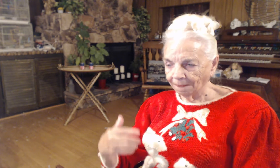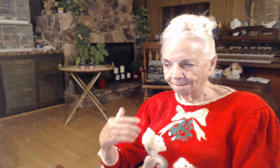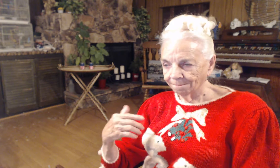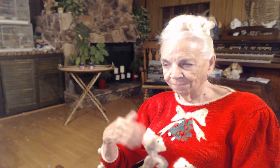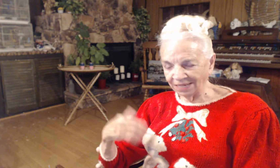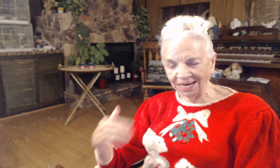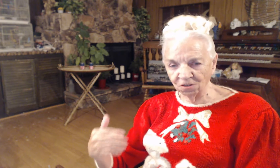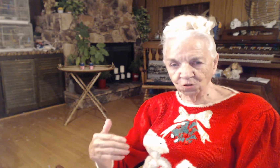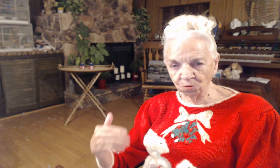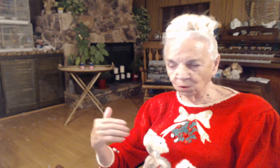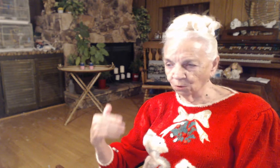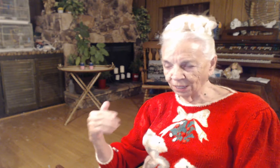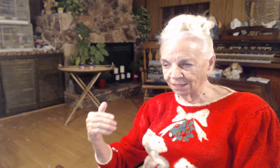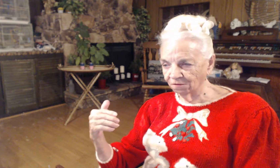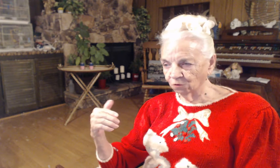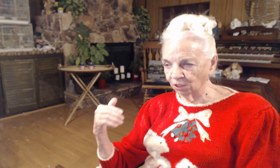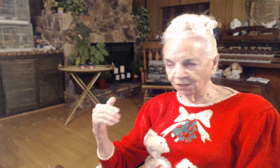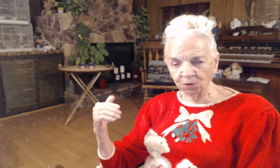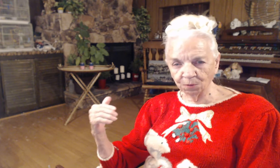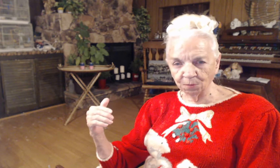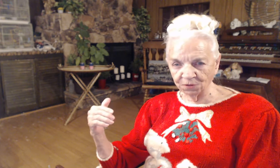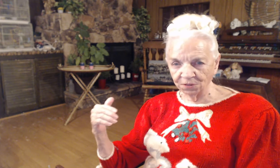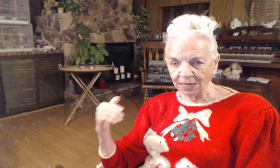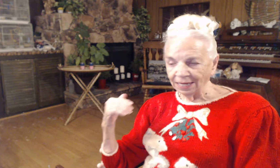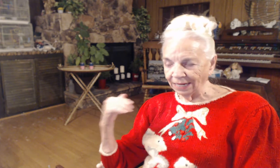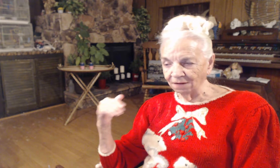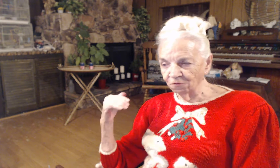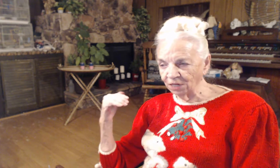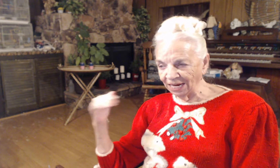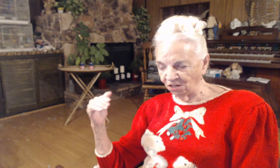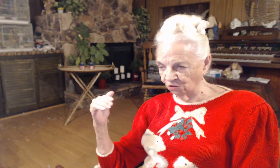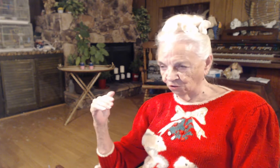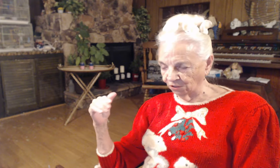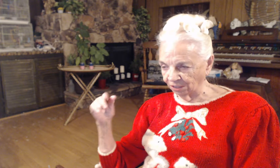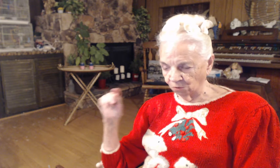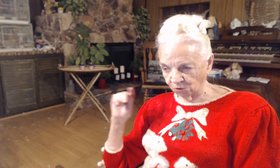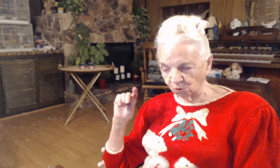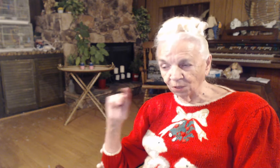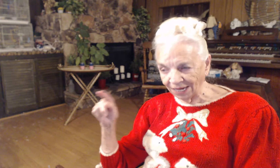But angels were created for another purpose. Every angel that was created